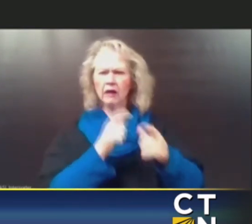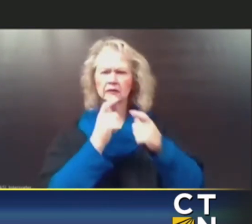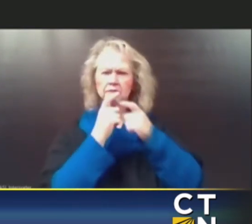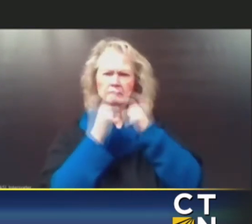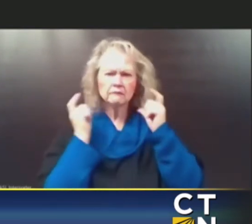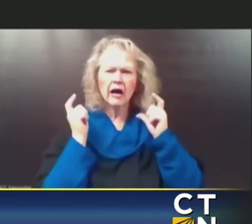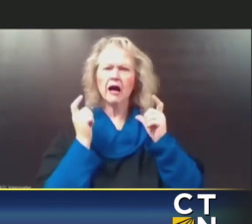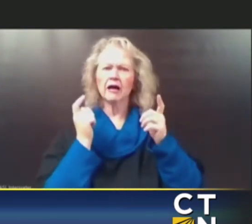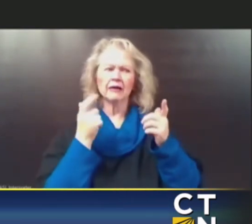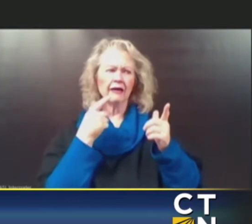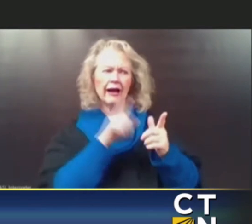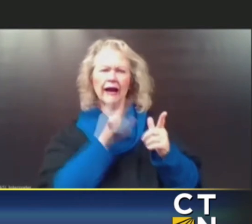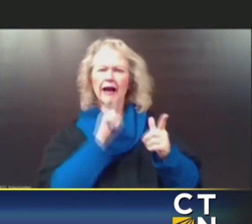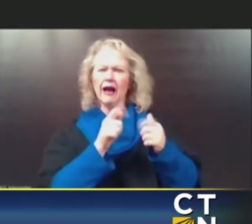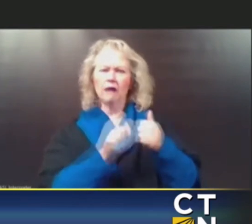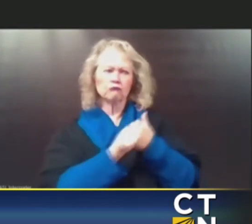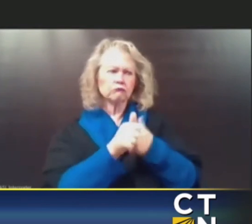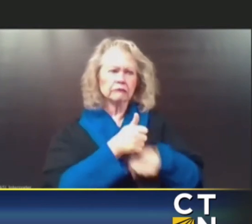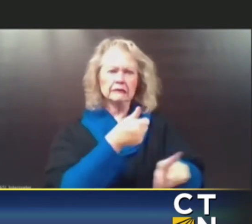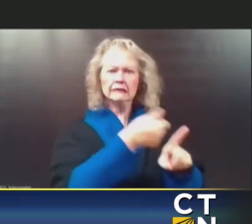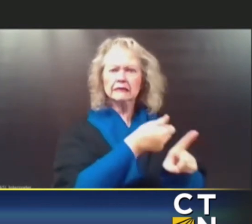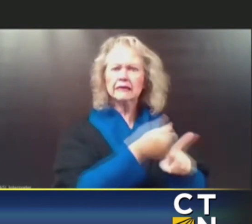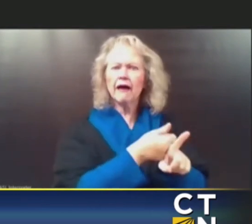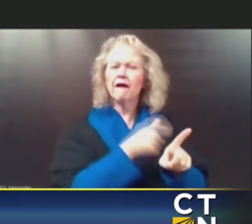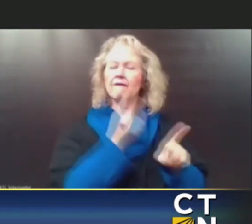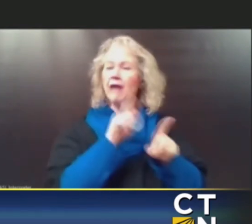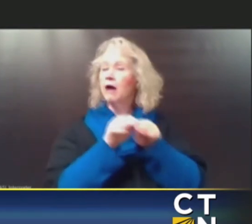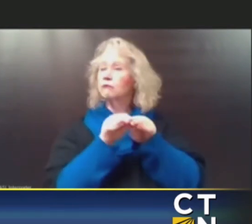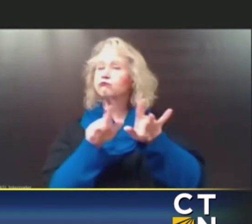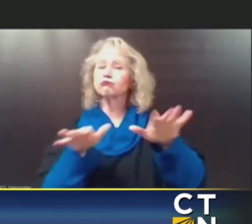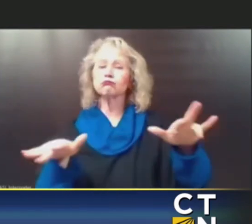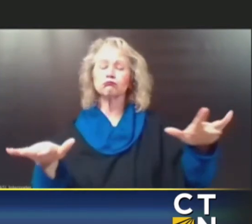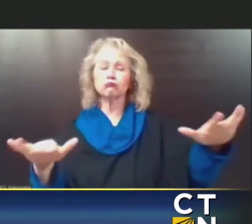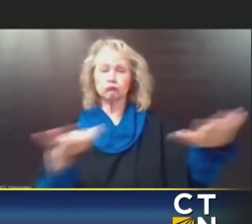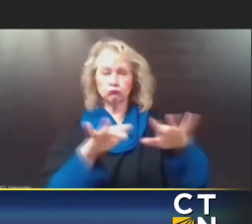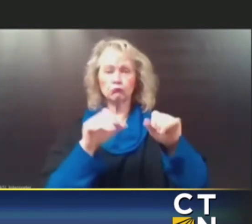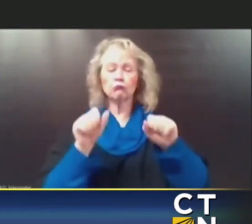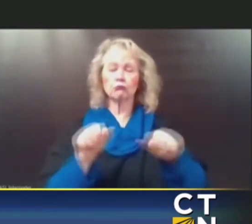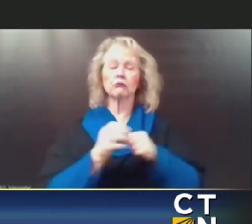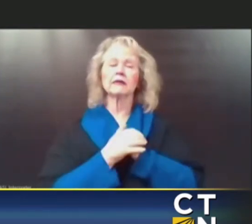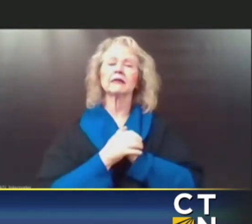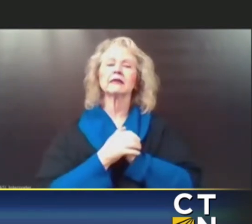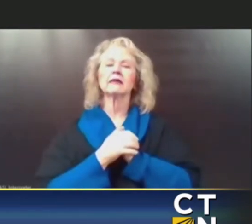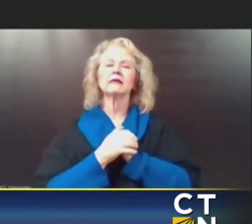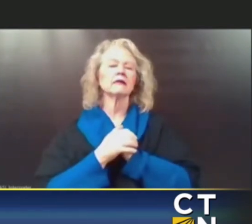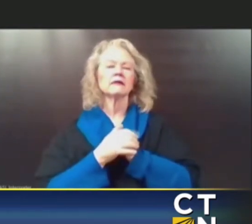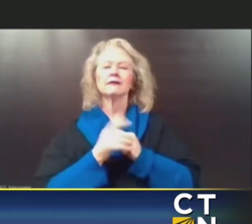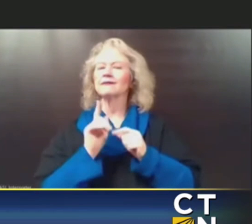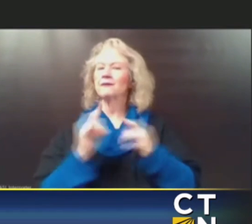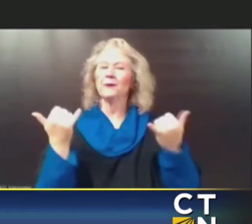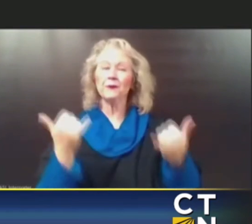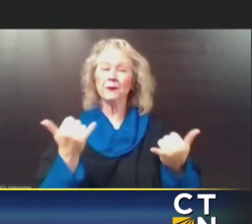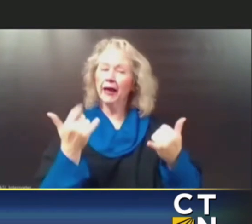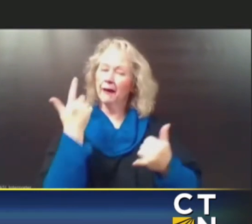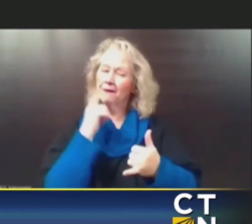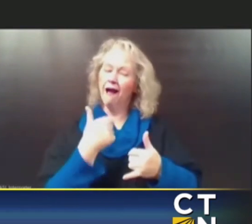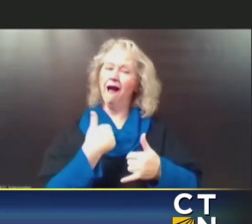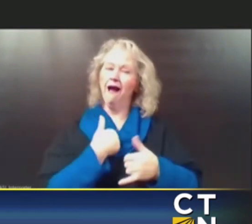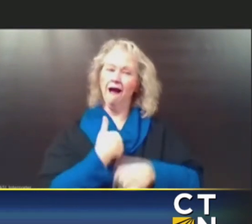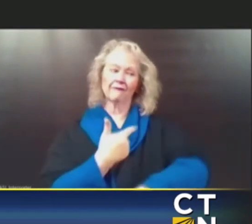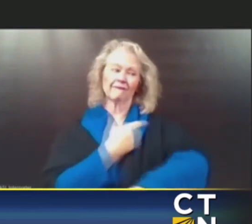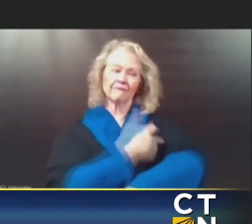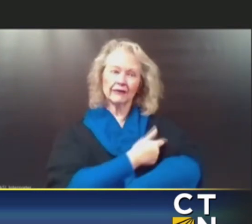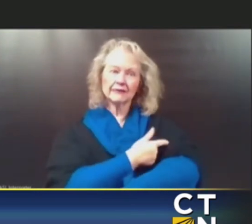put themselves at risk, and they could put everybody else around them at risk. I think today, with boosters, given